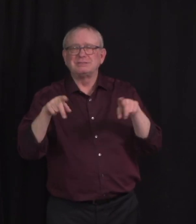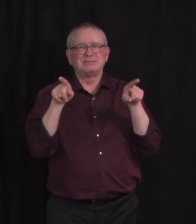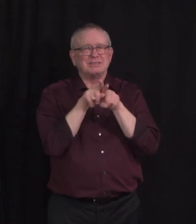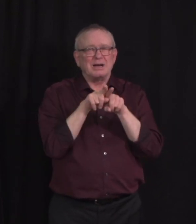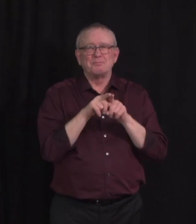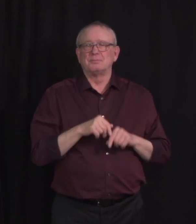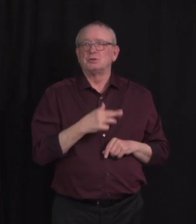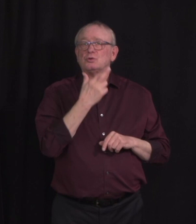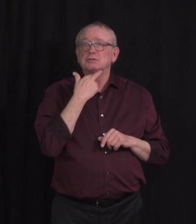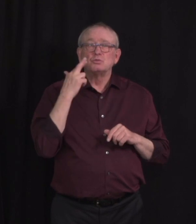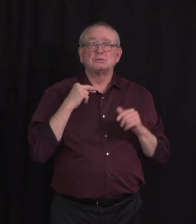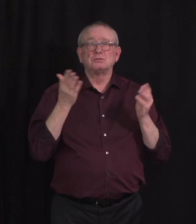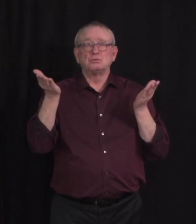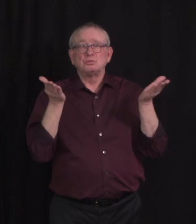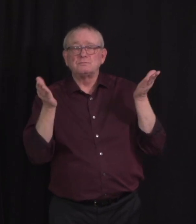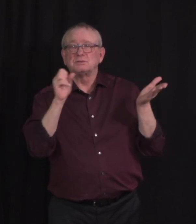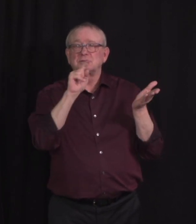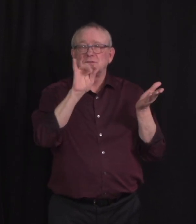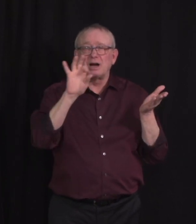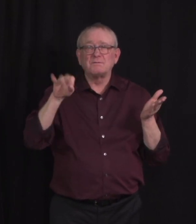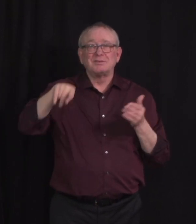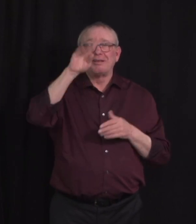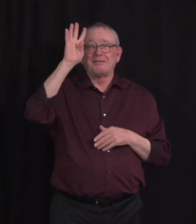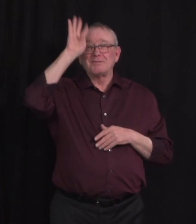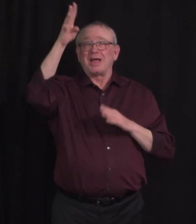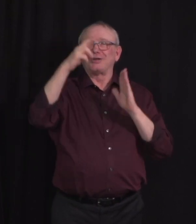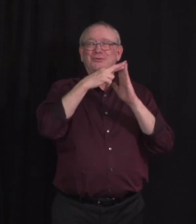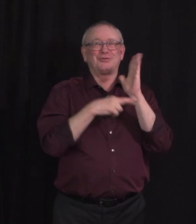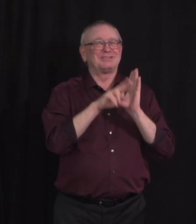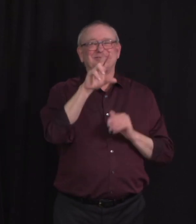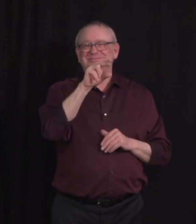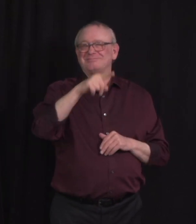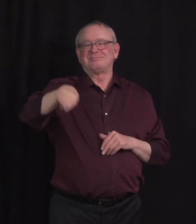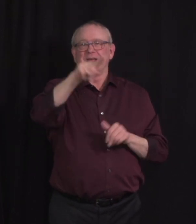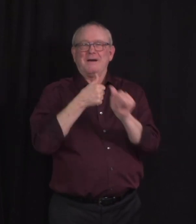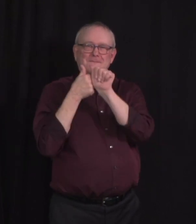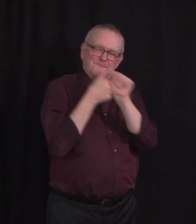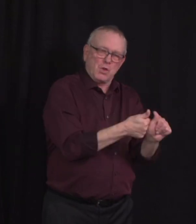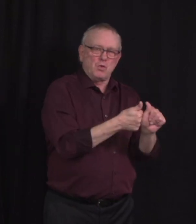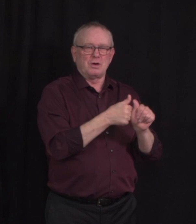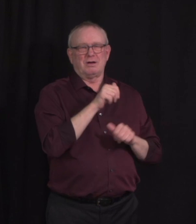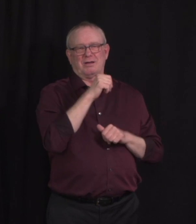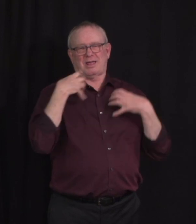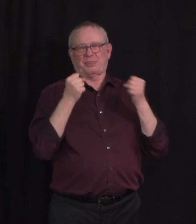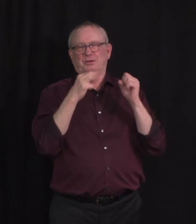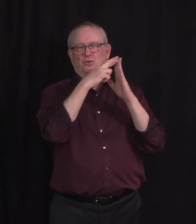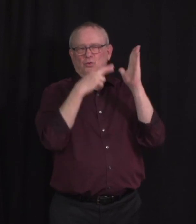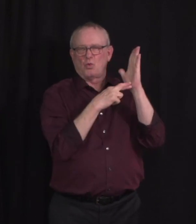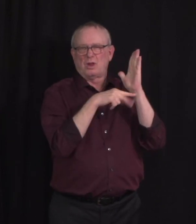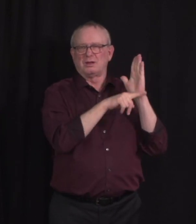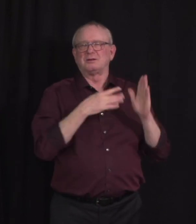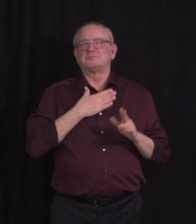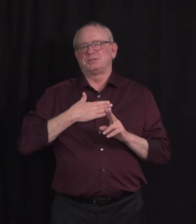the rules and they are enforcing them to keep all patrons and workers safe. They deserve to be treated with kindness and respect.